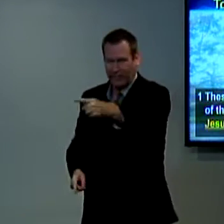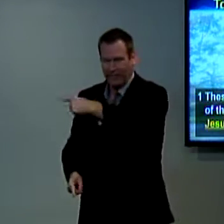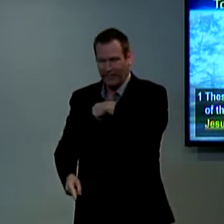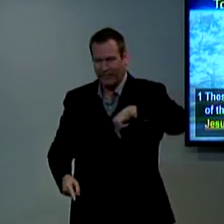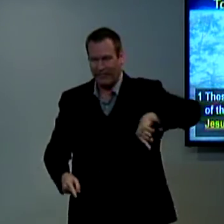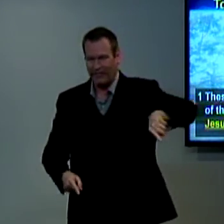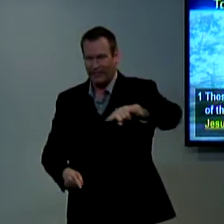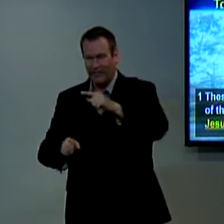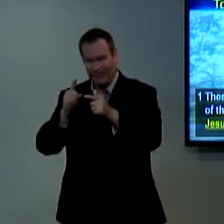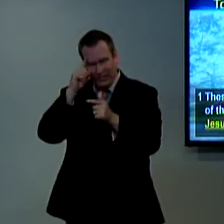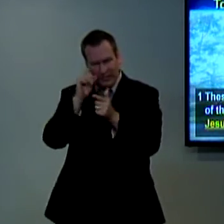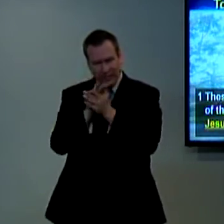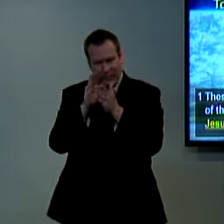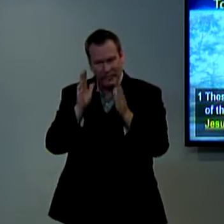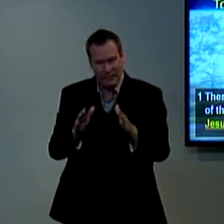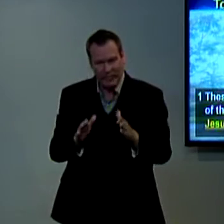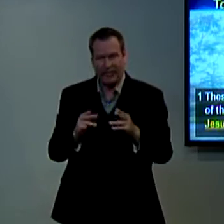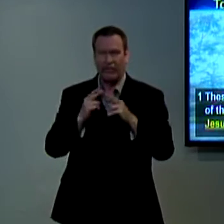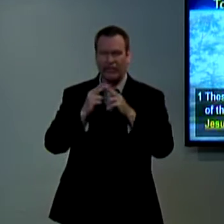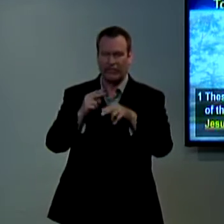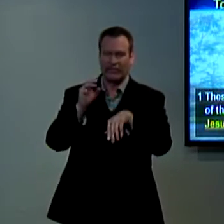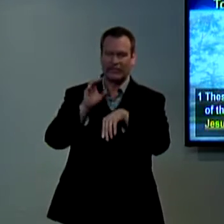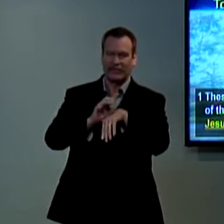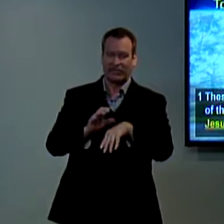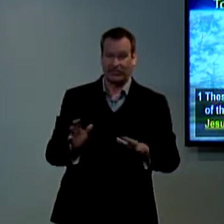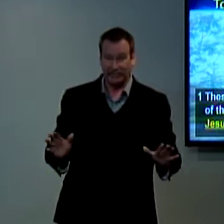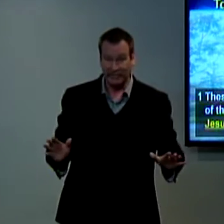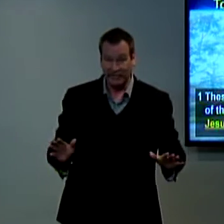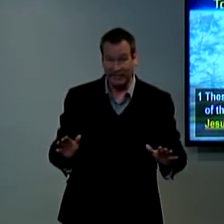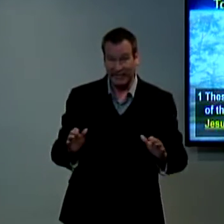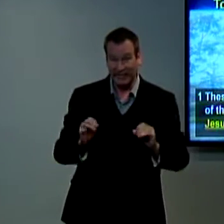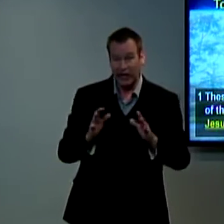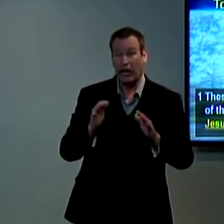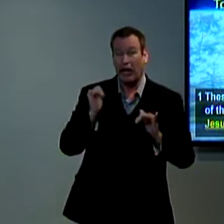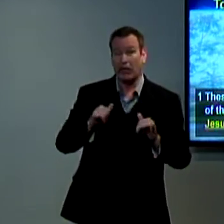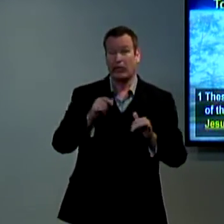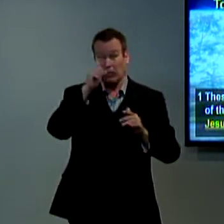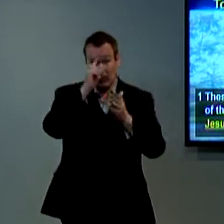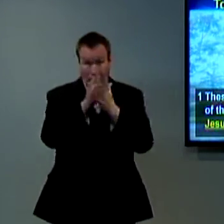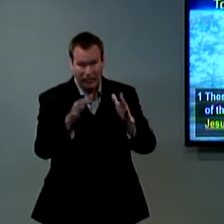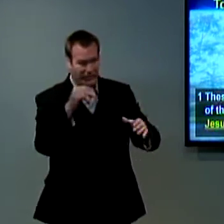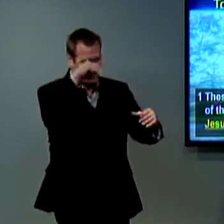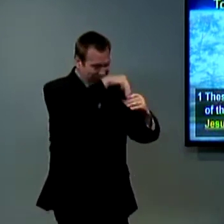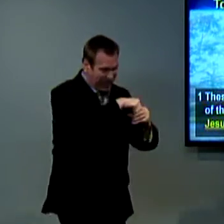you are the church the body of the leaders each individual person that's the church